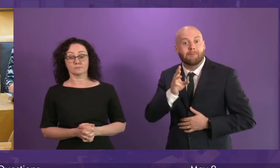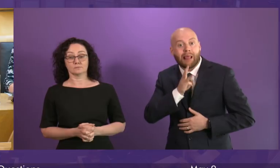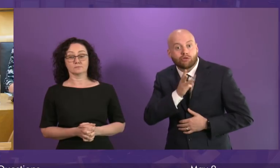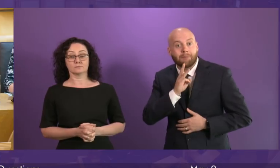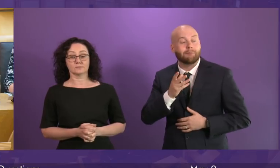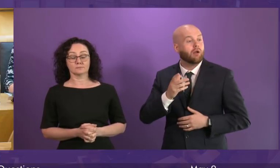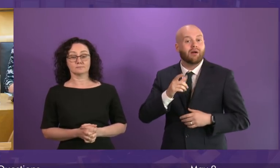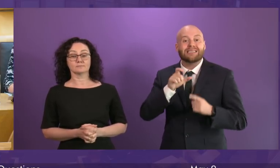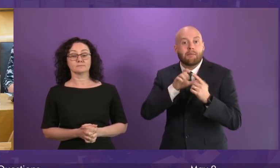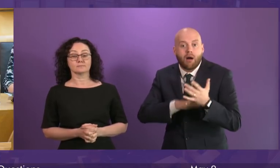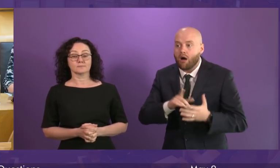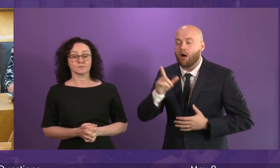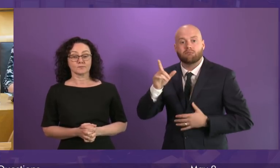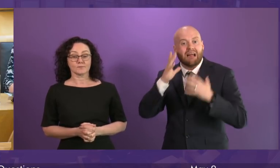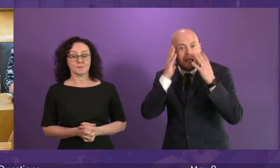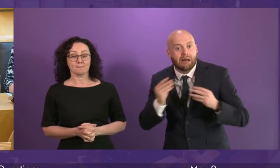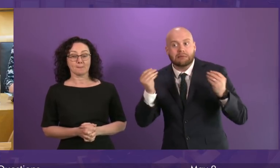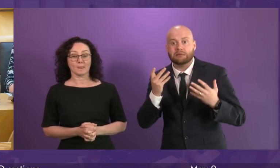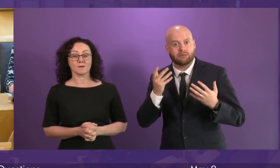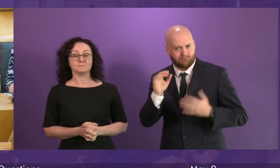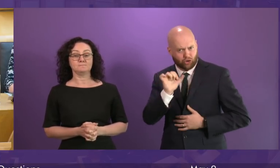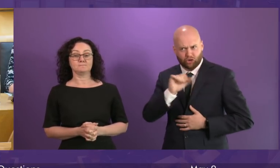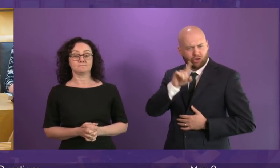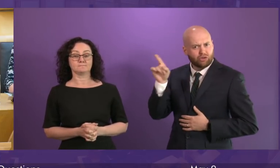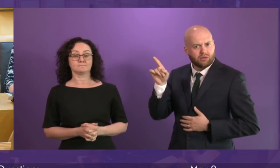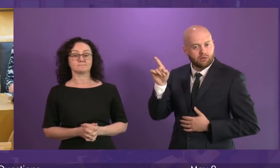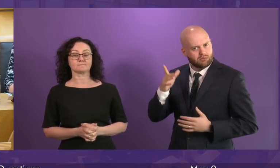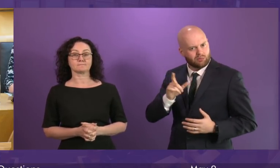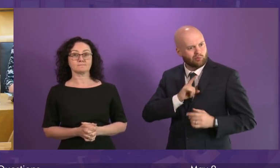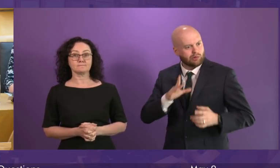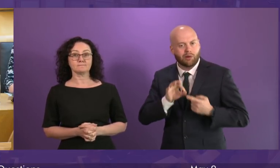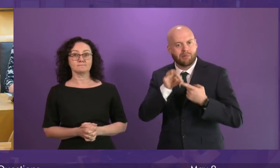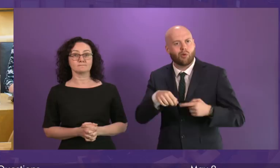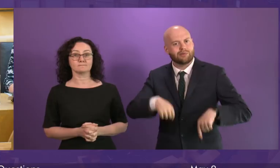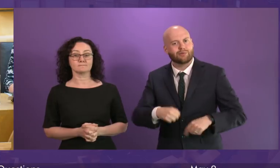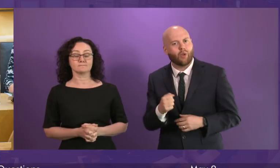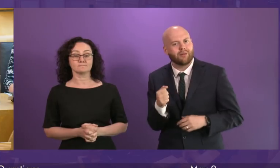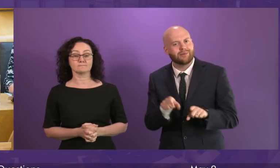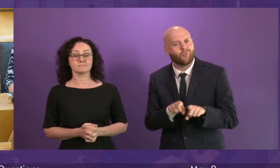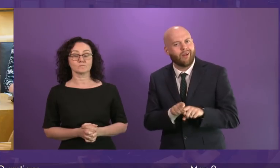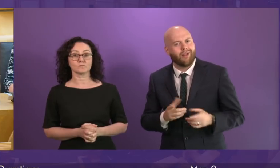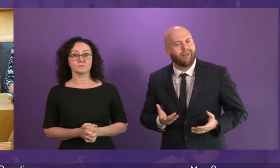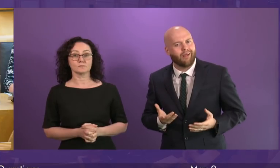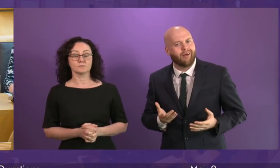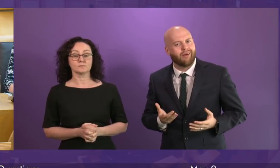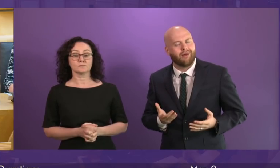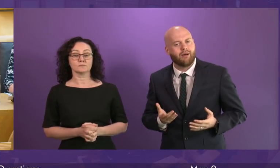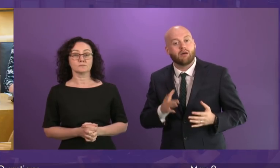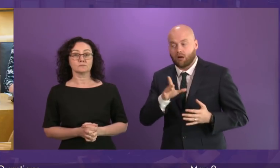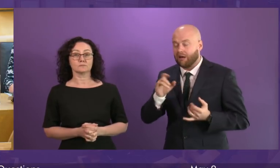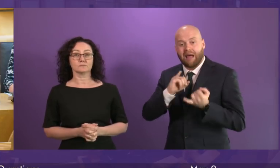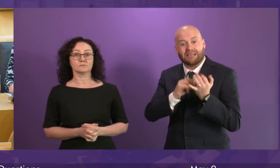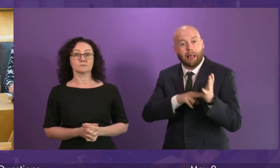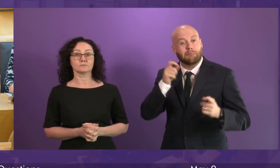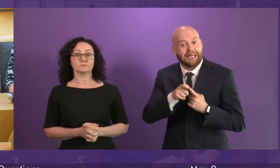and in the Netherlands. And it had previously been proposed here in Scotland too. But when this SNP government came to power the idea was quietly